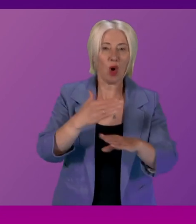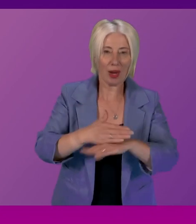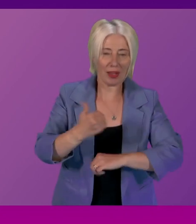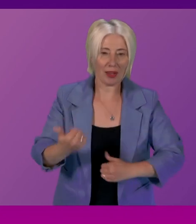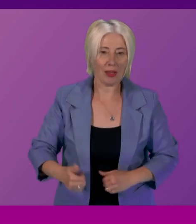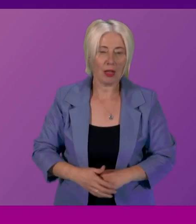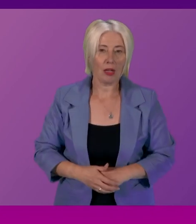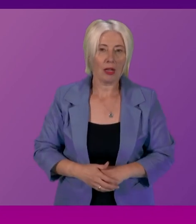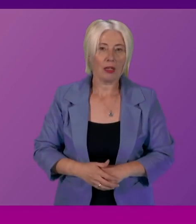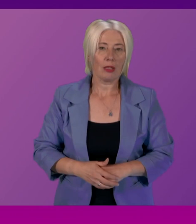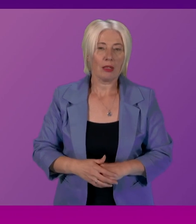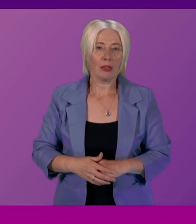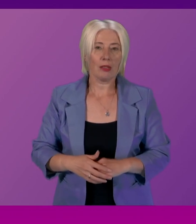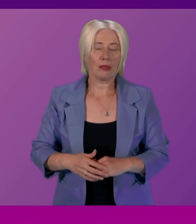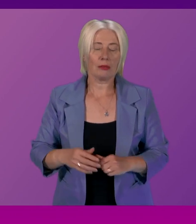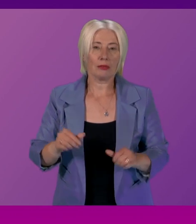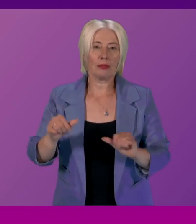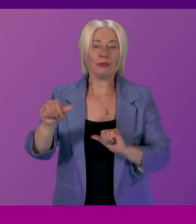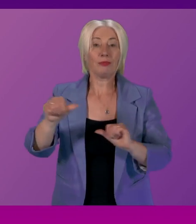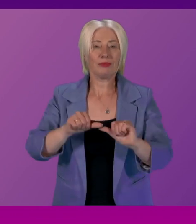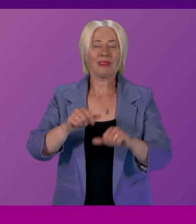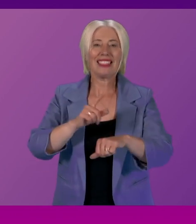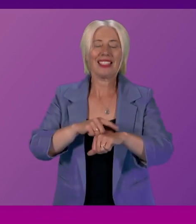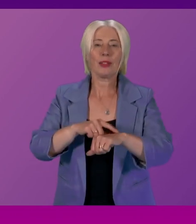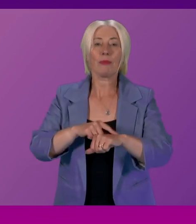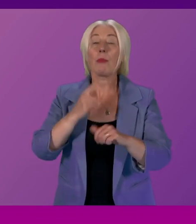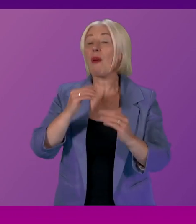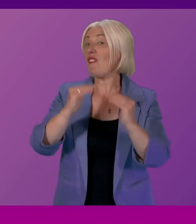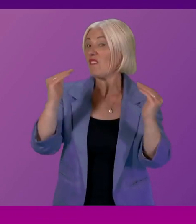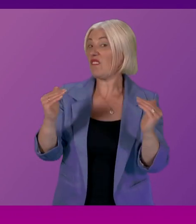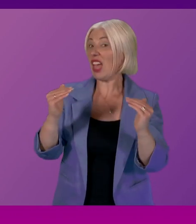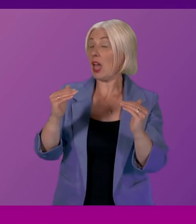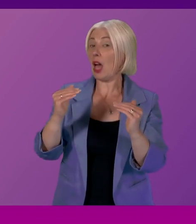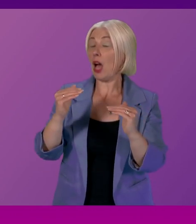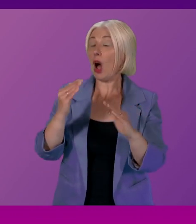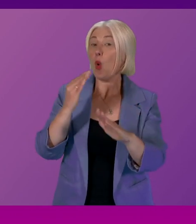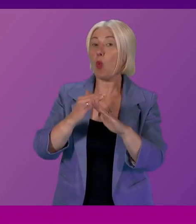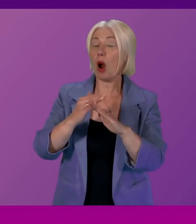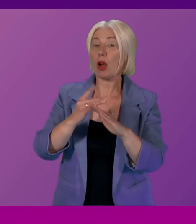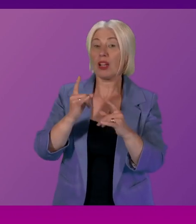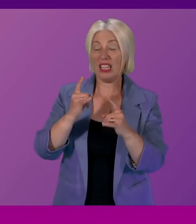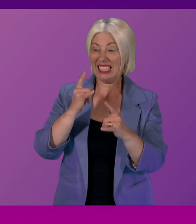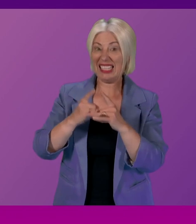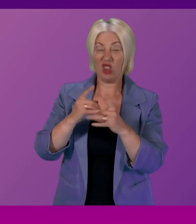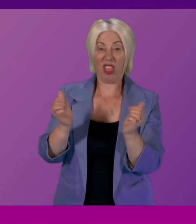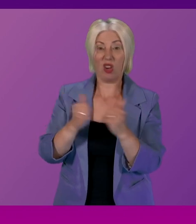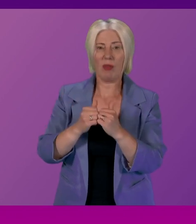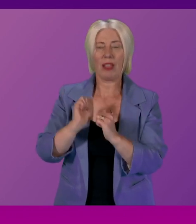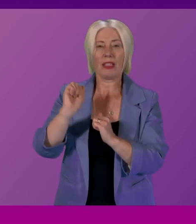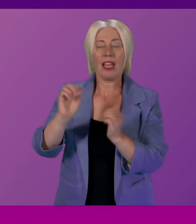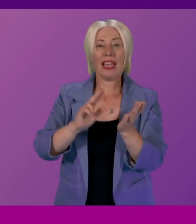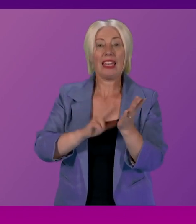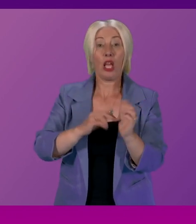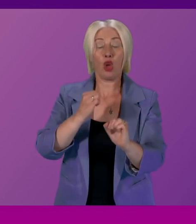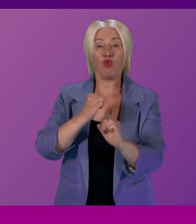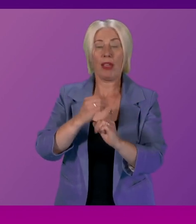is there time for another question briefly yes briefly just about the fair work sexual agreements so the mandate later to Neil Gray did